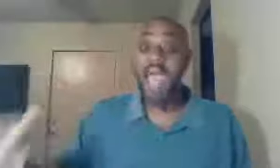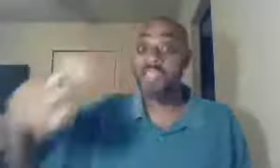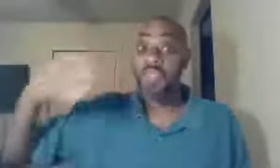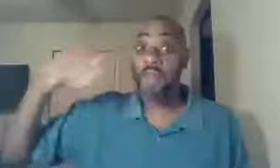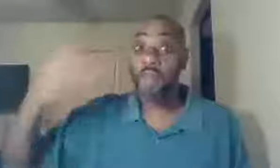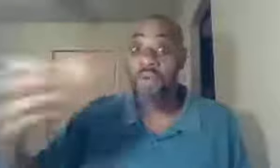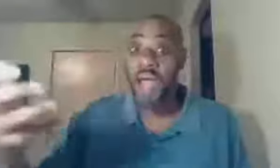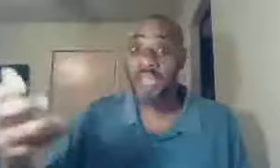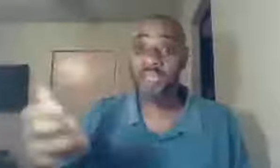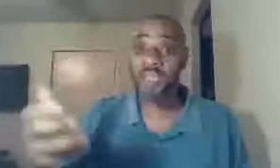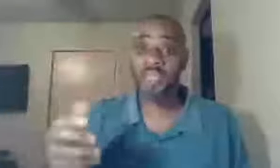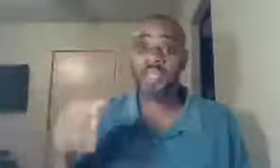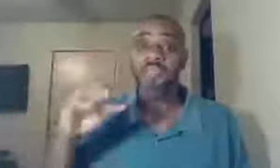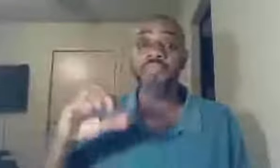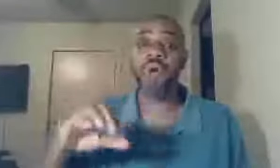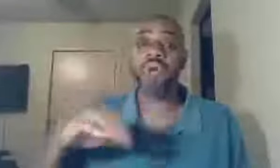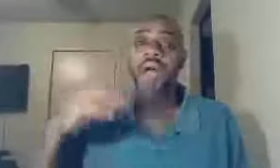as moronic, as moron,